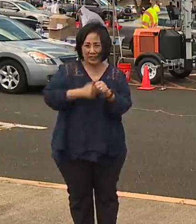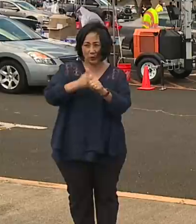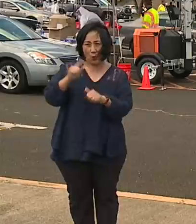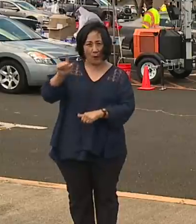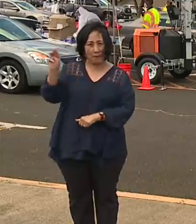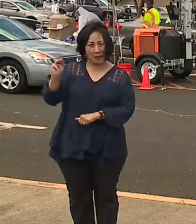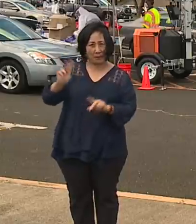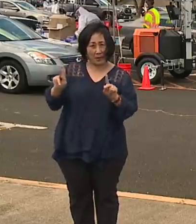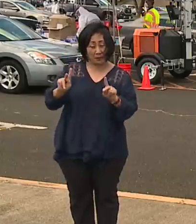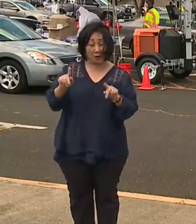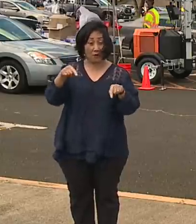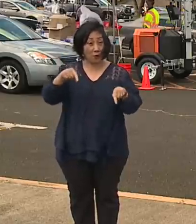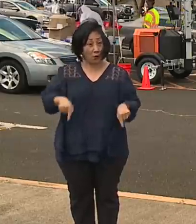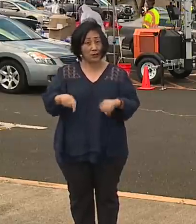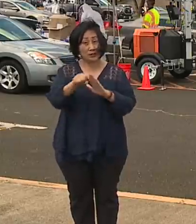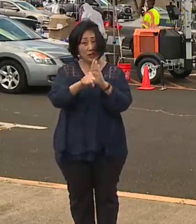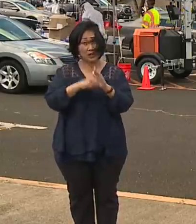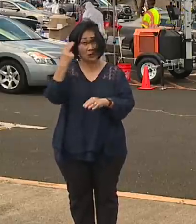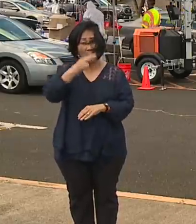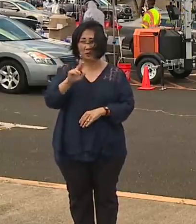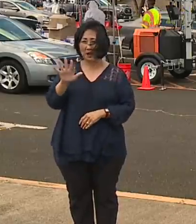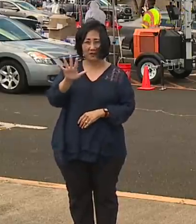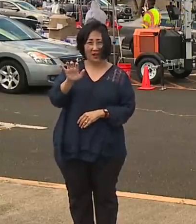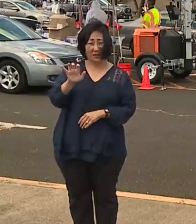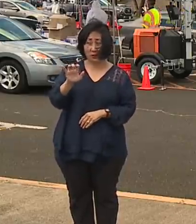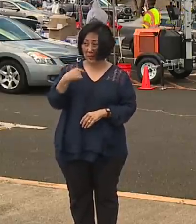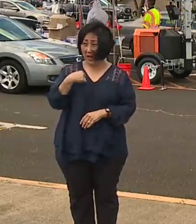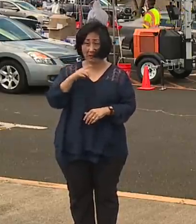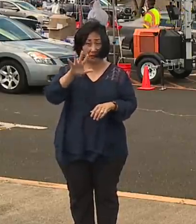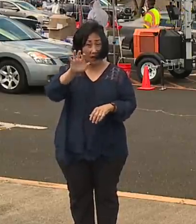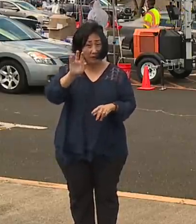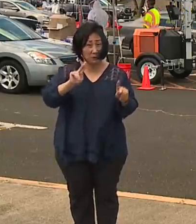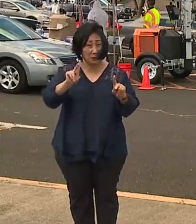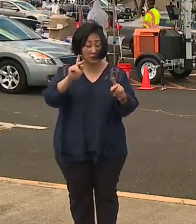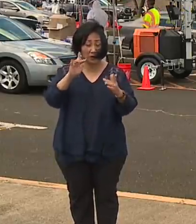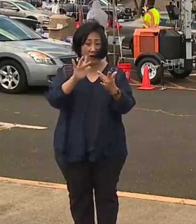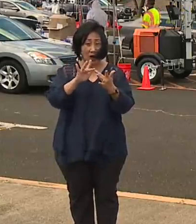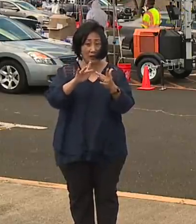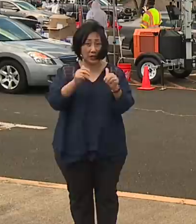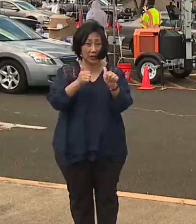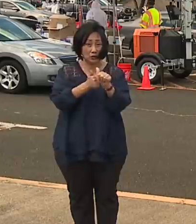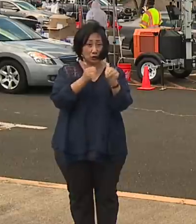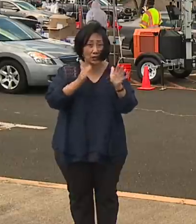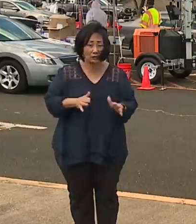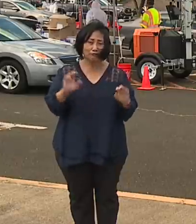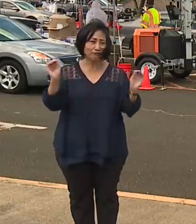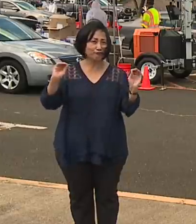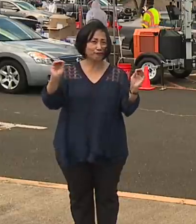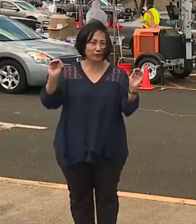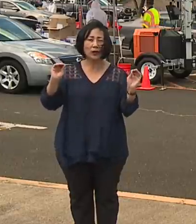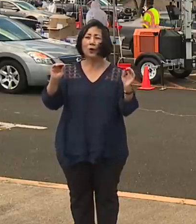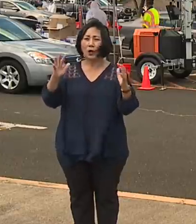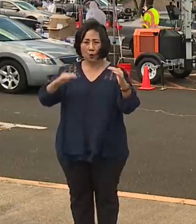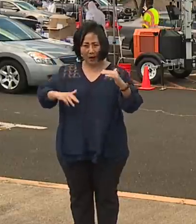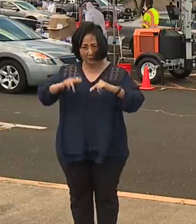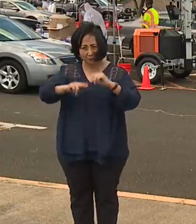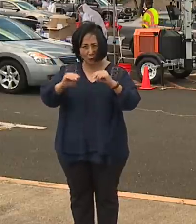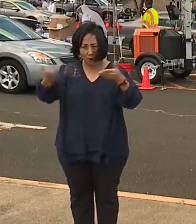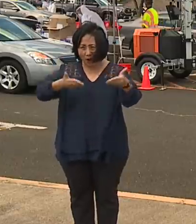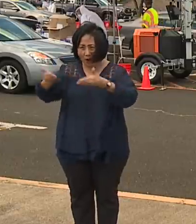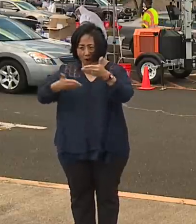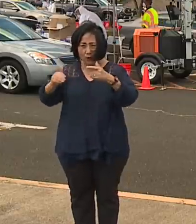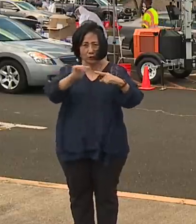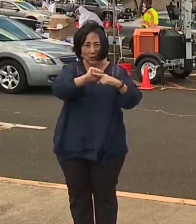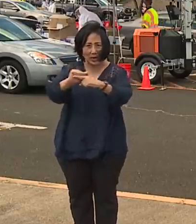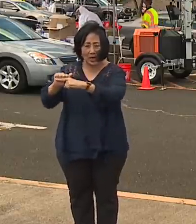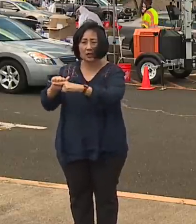of Hawaii, somewhere around 500. We're nowhere near that. And we do need to build our capacity. And we want to be part of the solution.